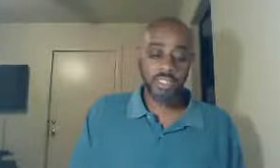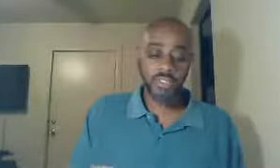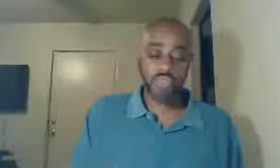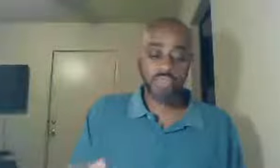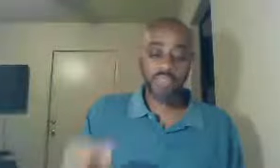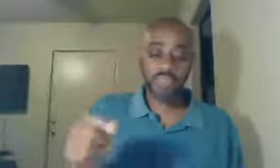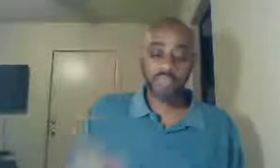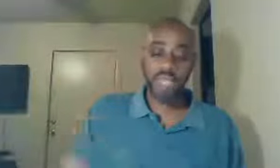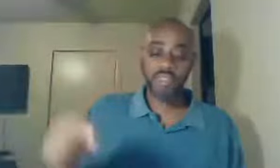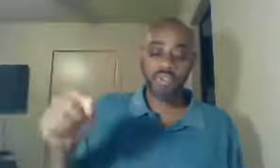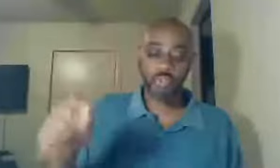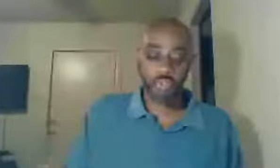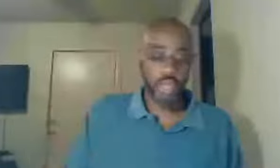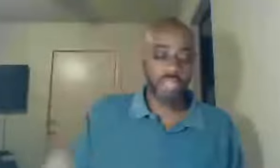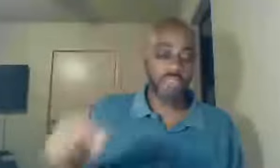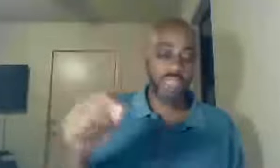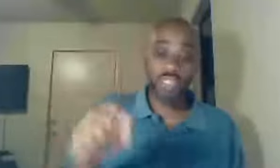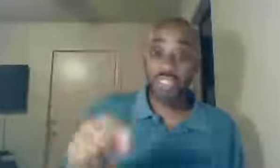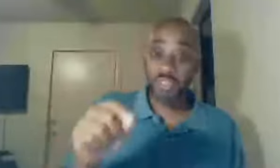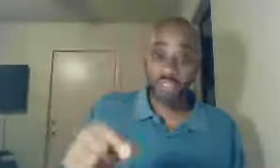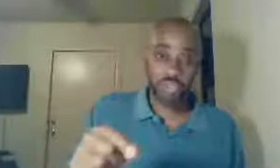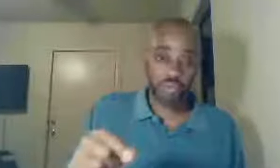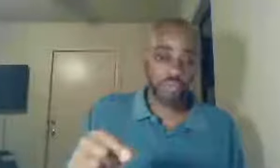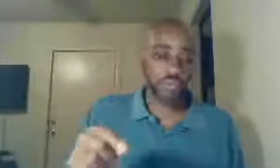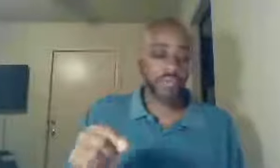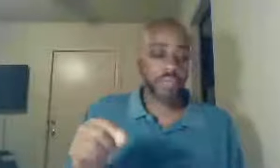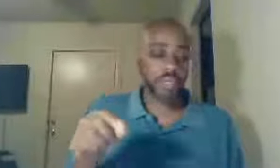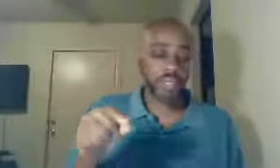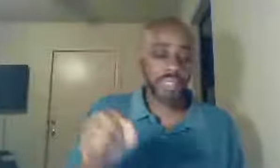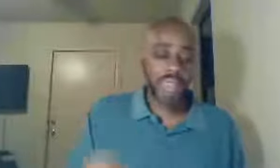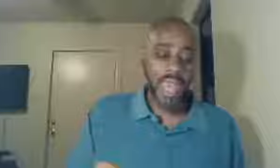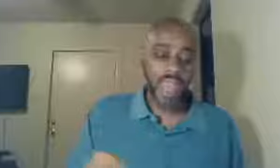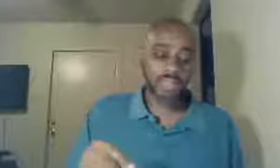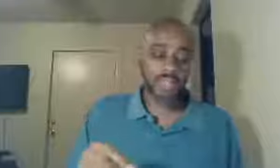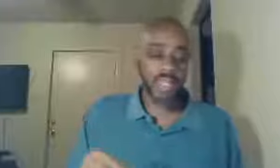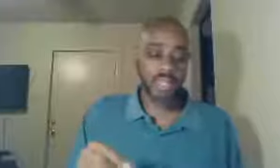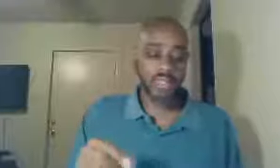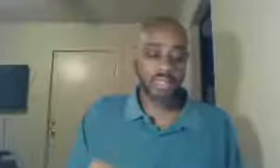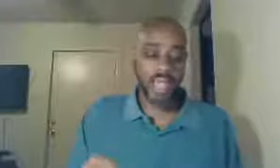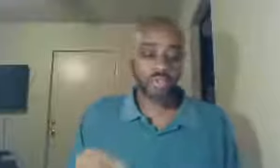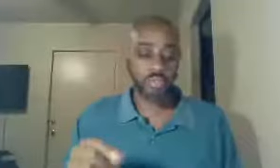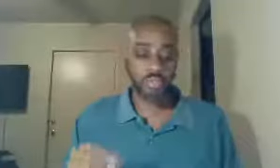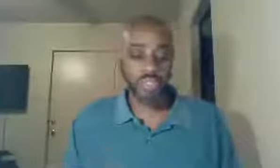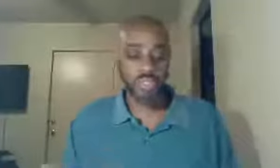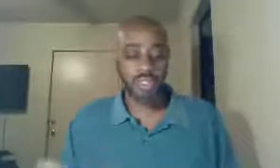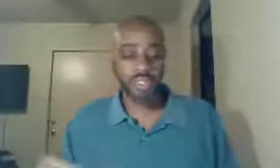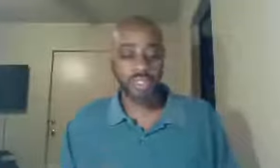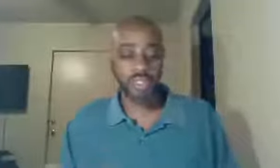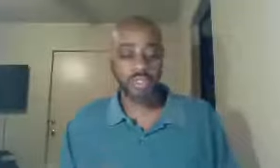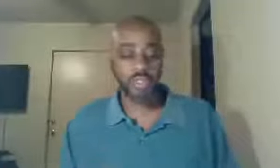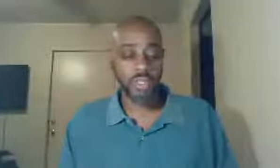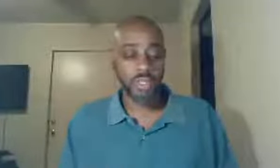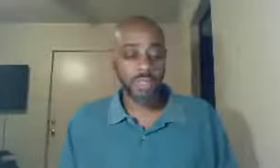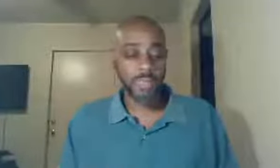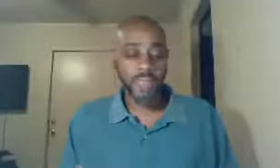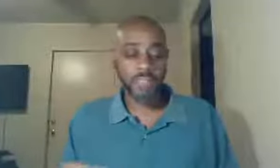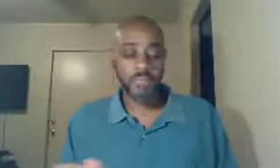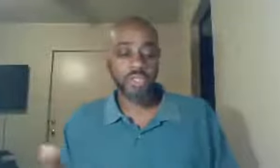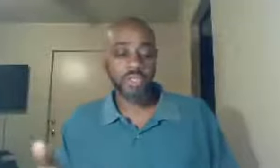continues verse 17, but to preach the good news, he adds, and not to preach the good, not to preach the good